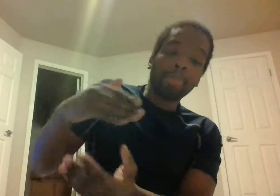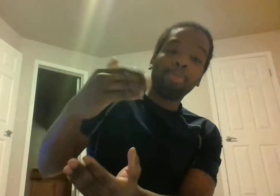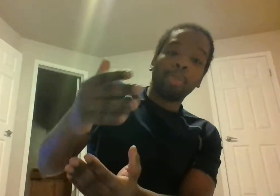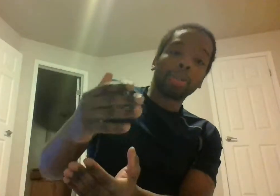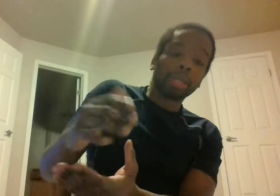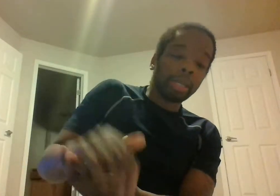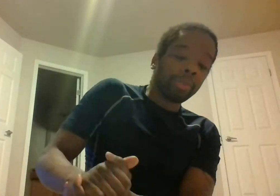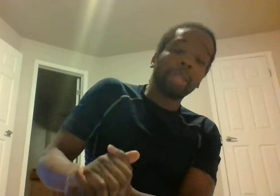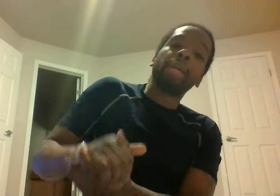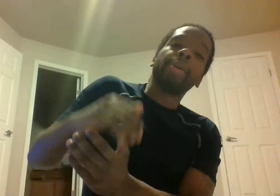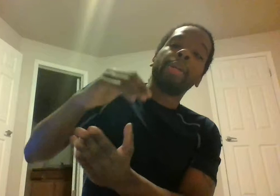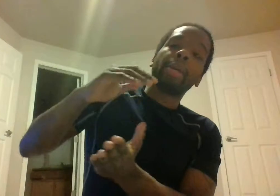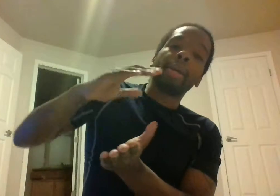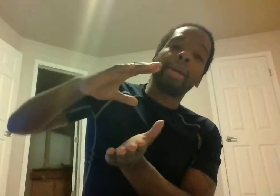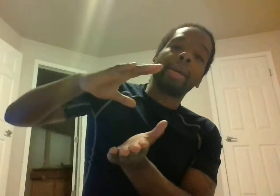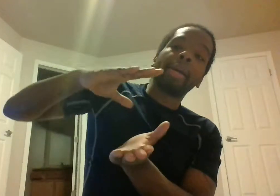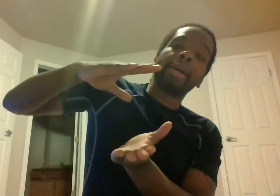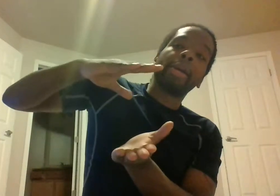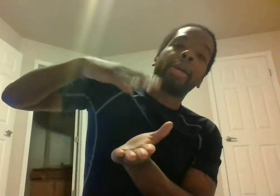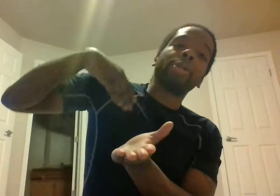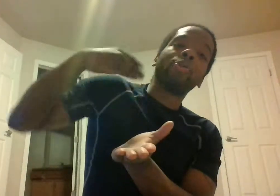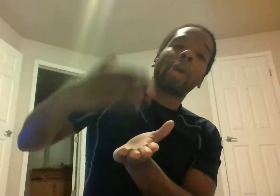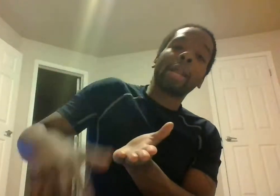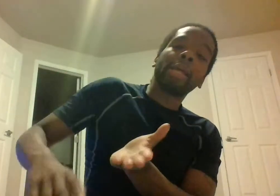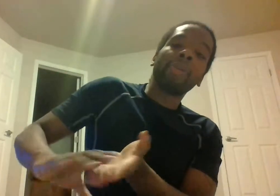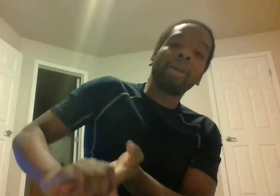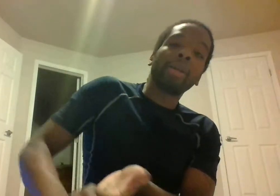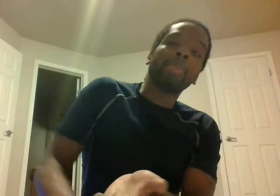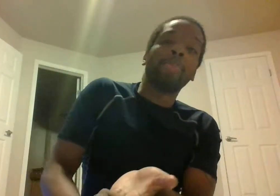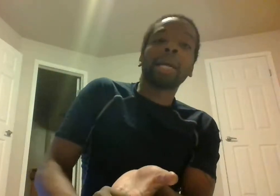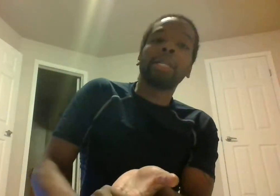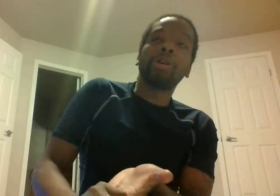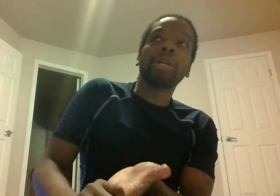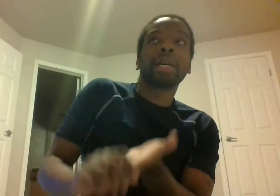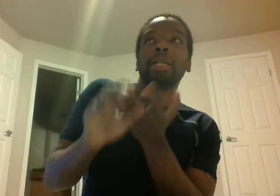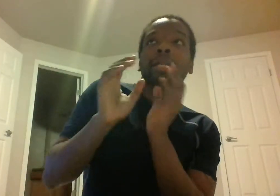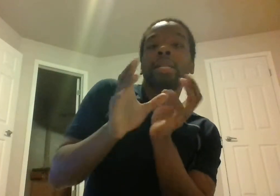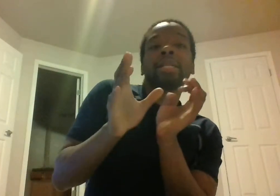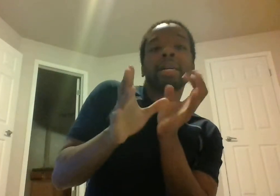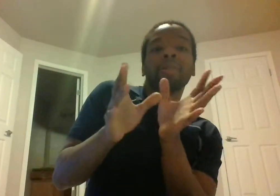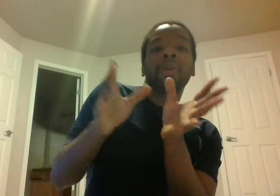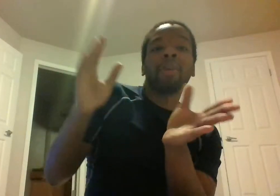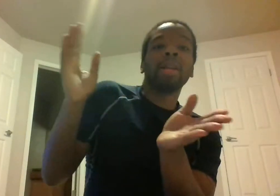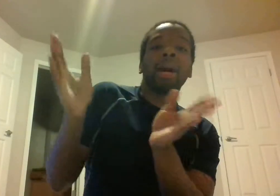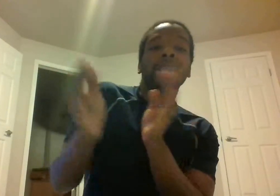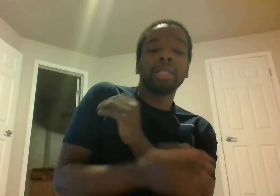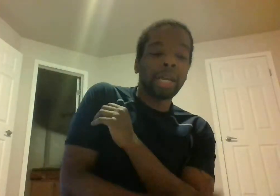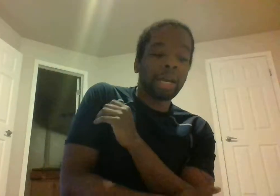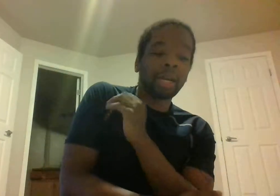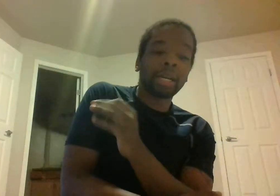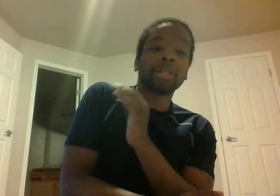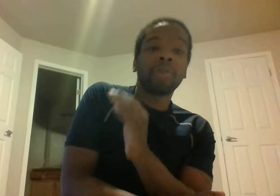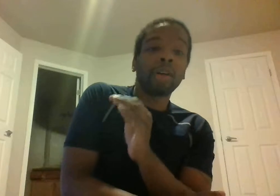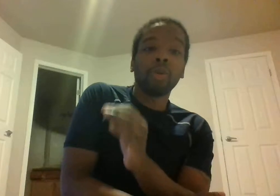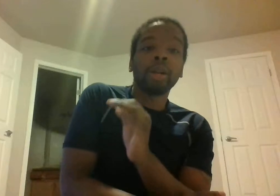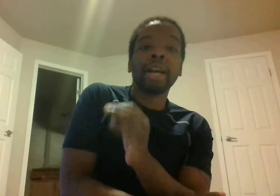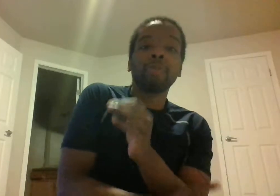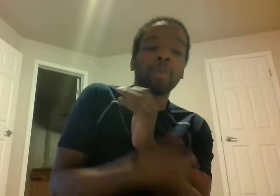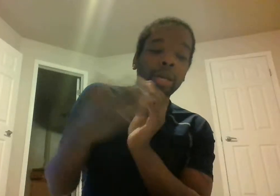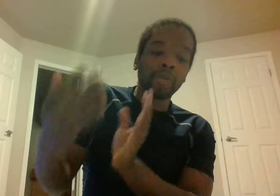most of the time and you've got to give it bacteria that cannot survive in oxygen and air it can survive well in the anaerobic if